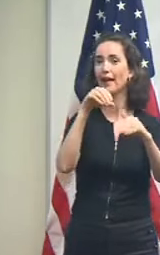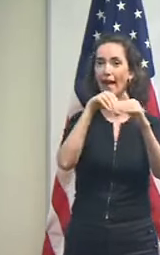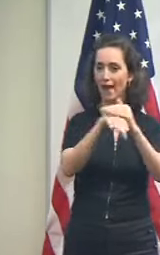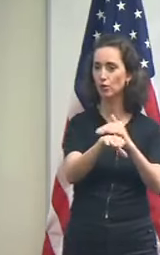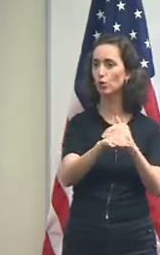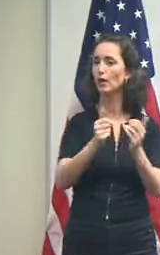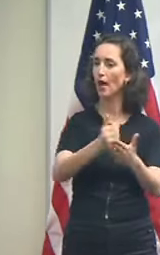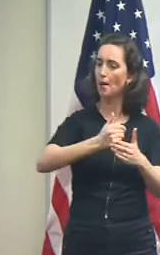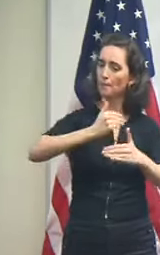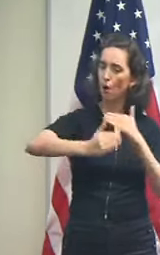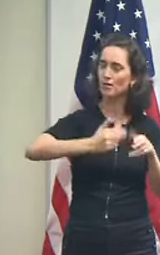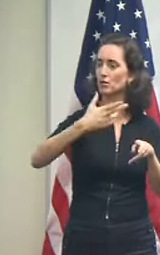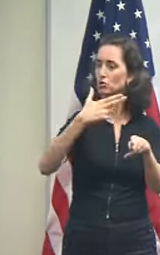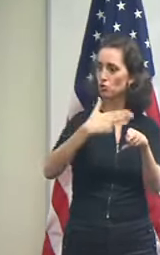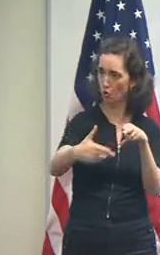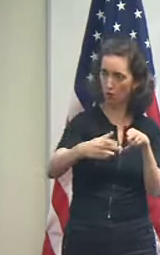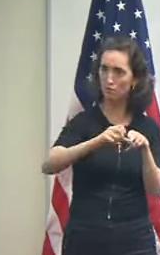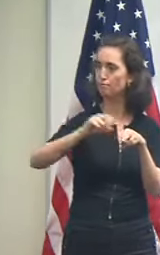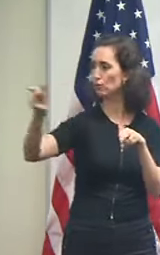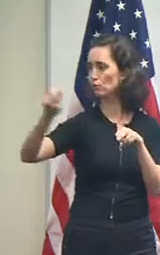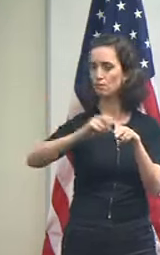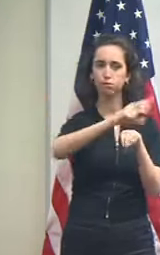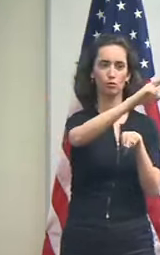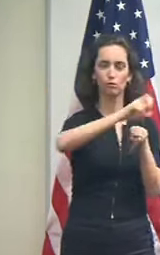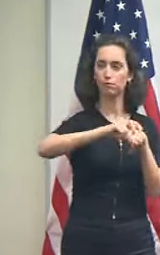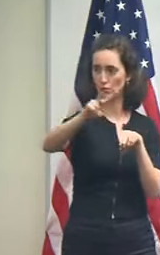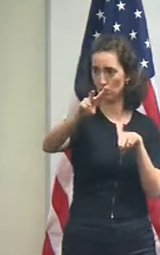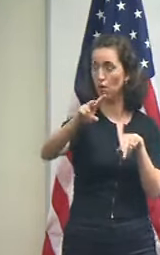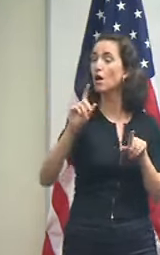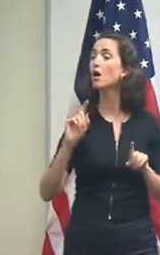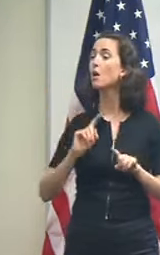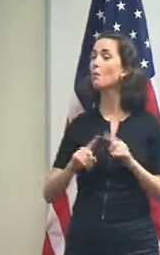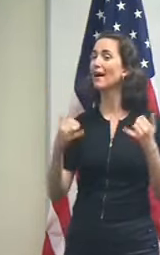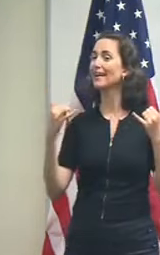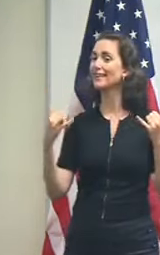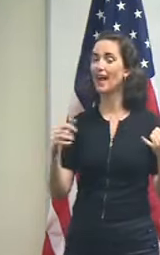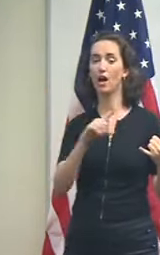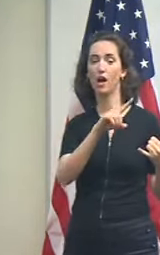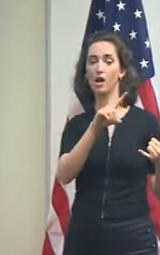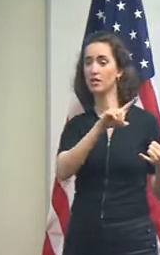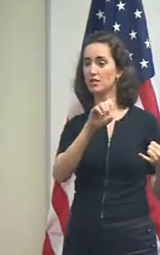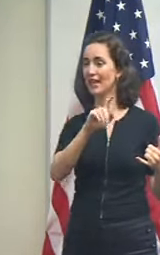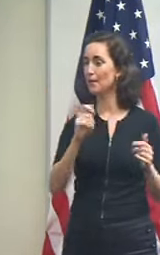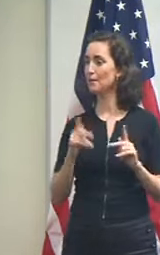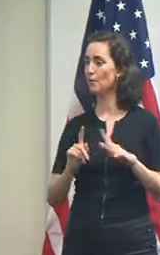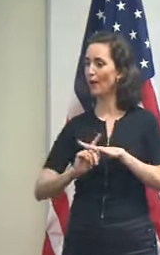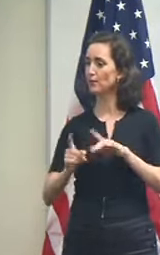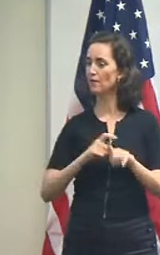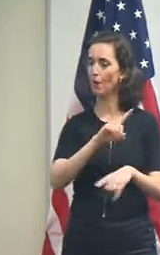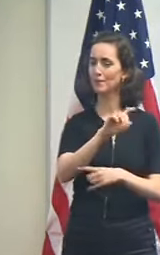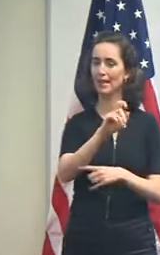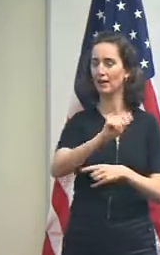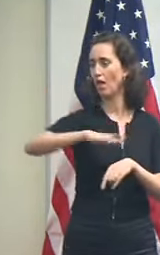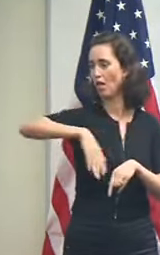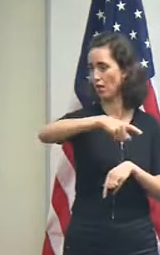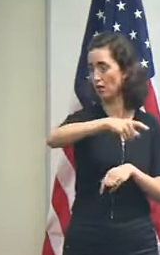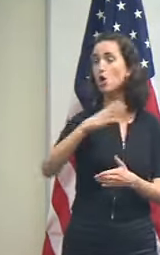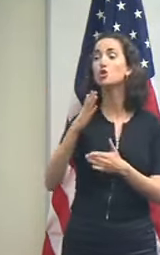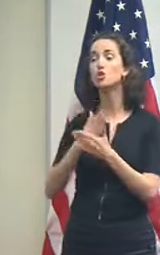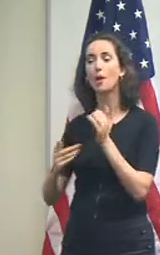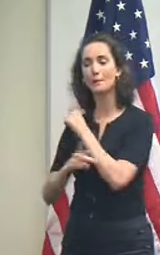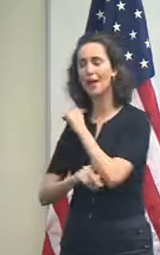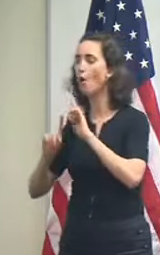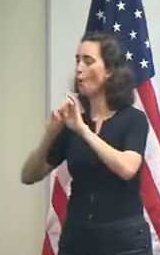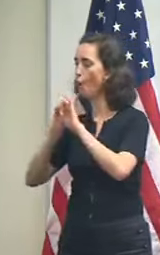longer than necessary but we don't have anybody from Zeta there we do have parishes that have ordered evacuations